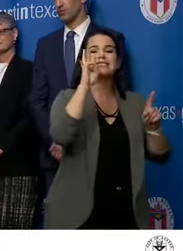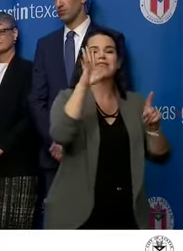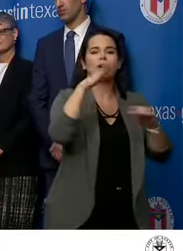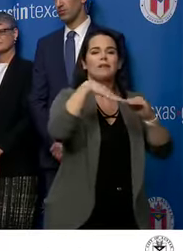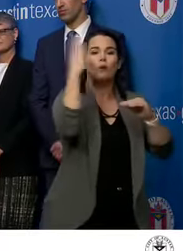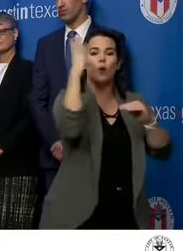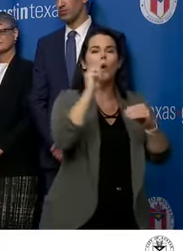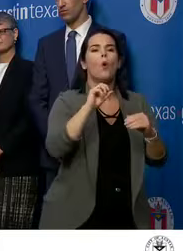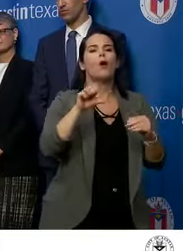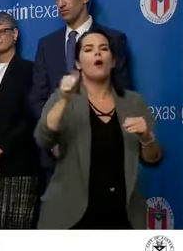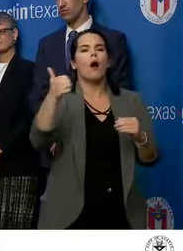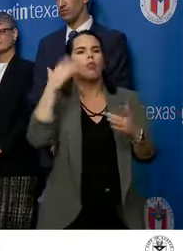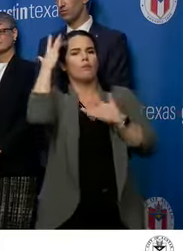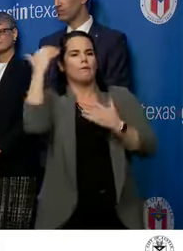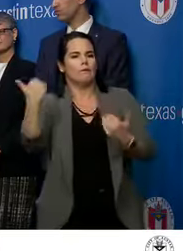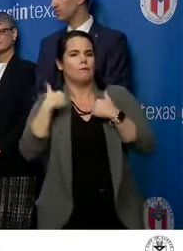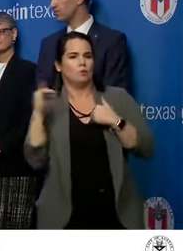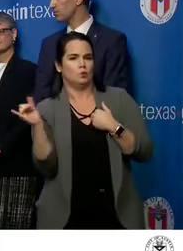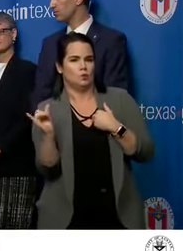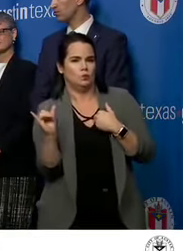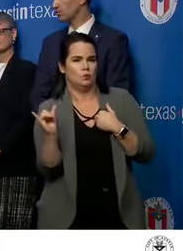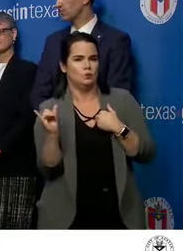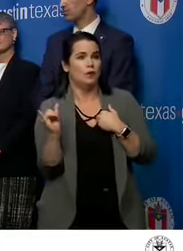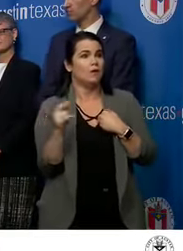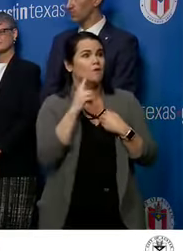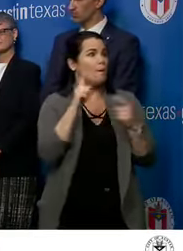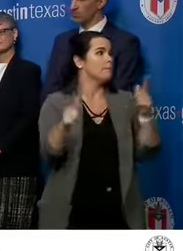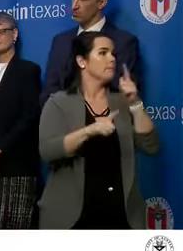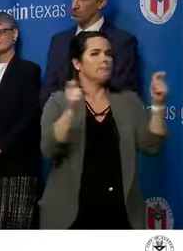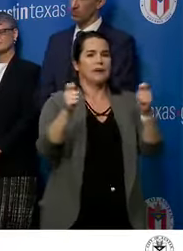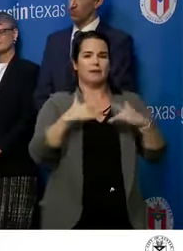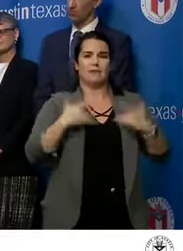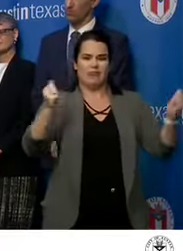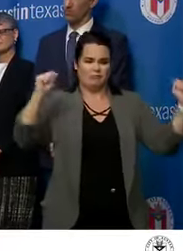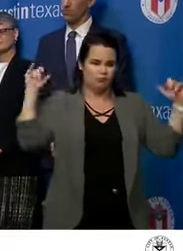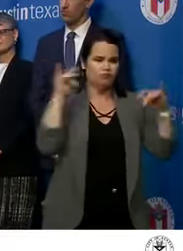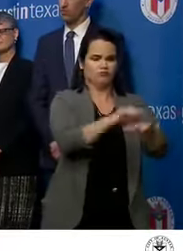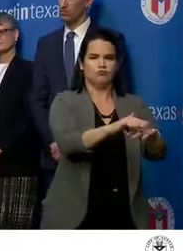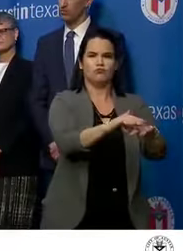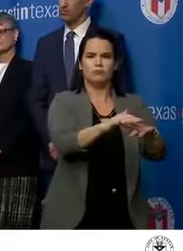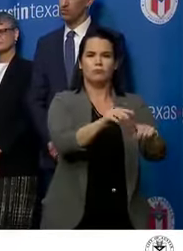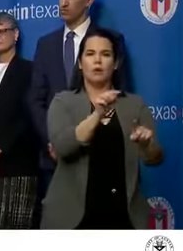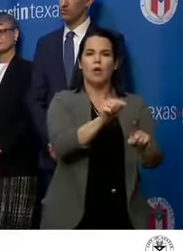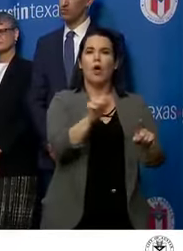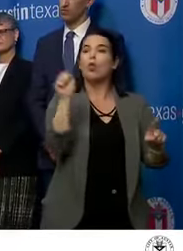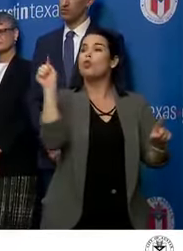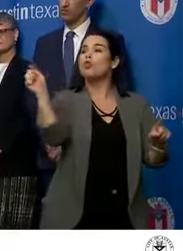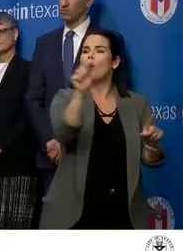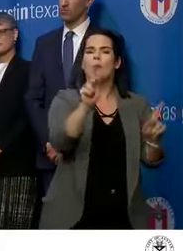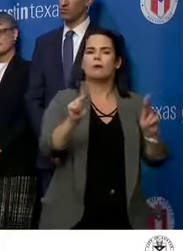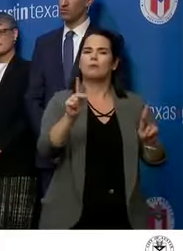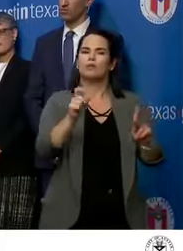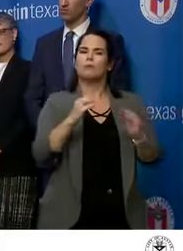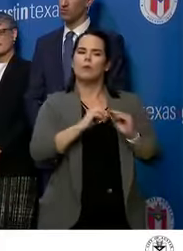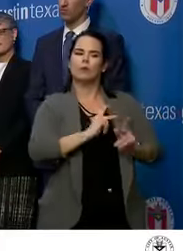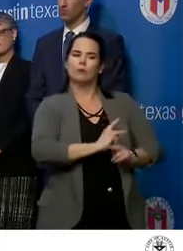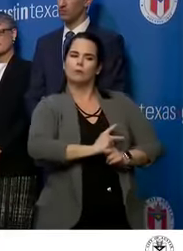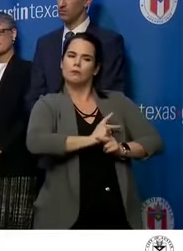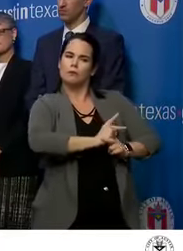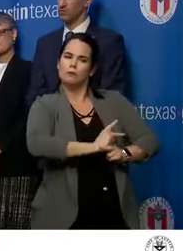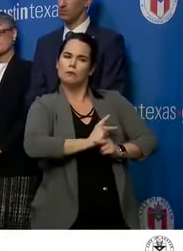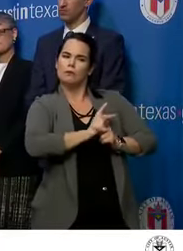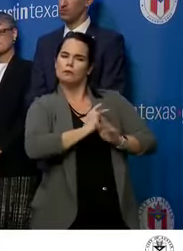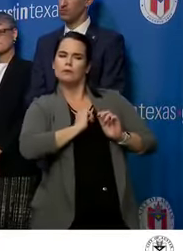comorbidities. I think for public gatherings in general at this stage, those individuals need to be more cautious than